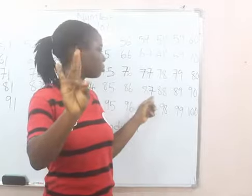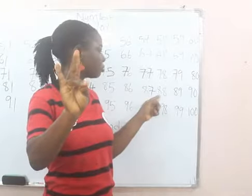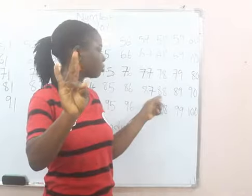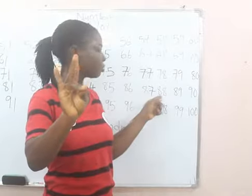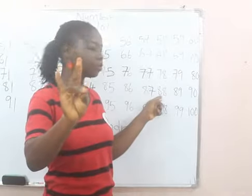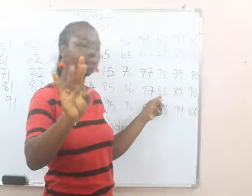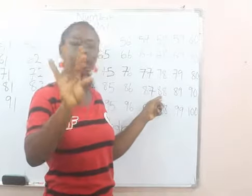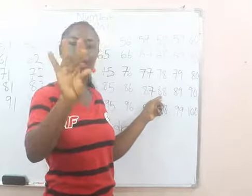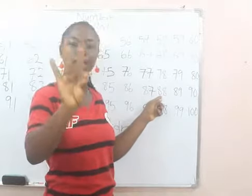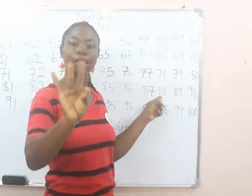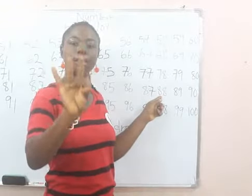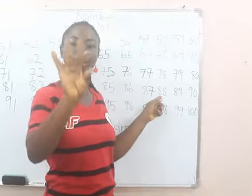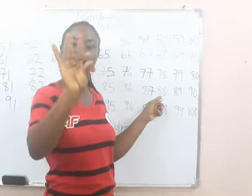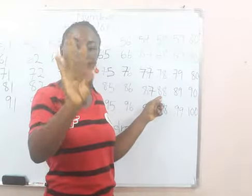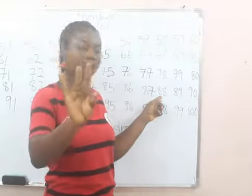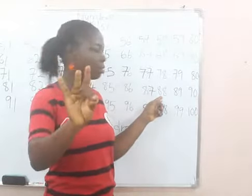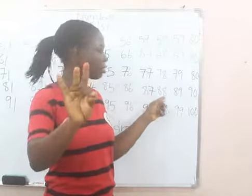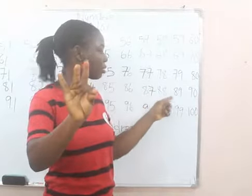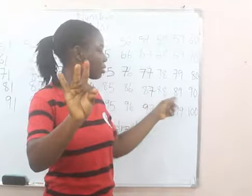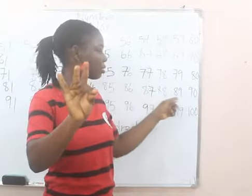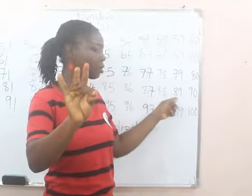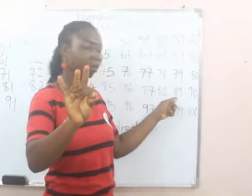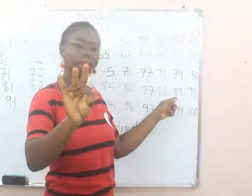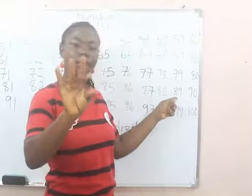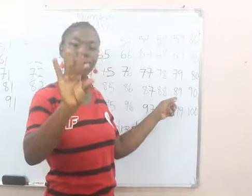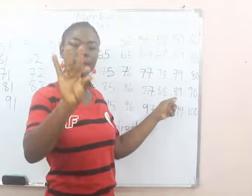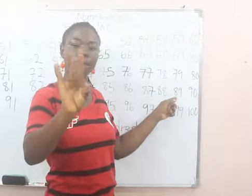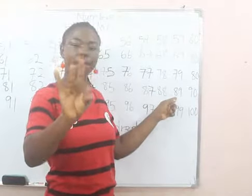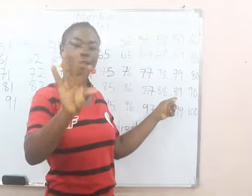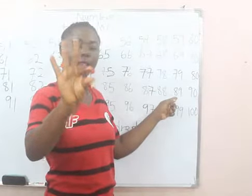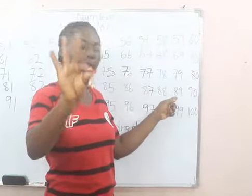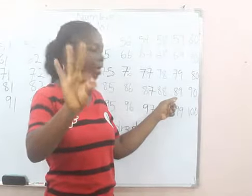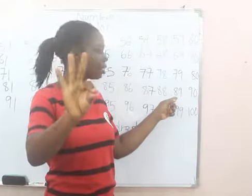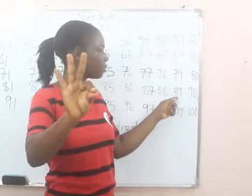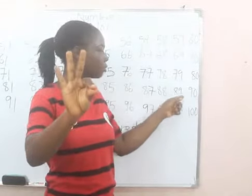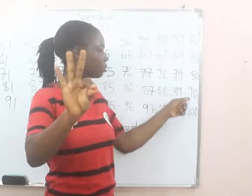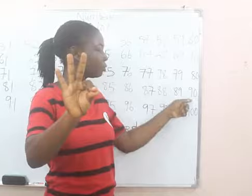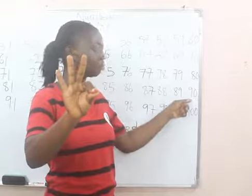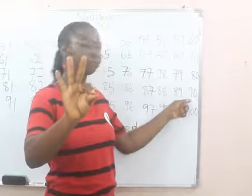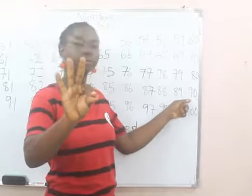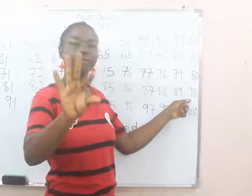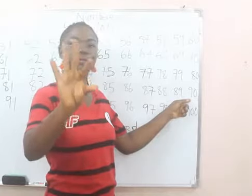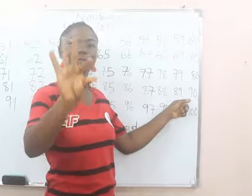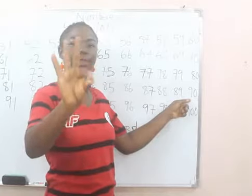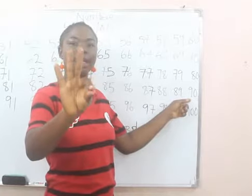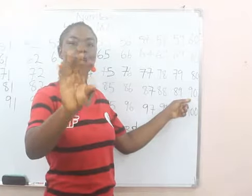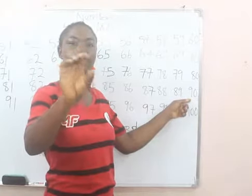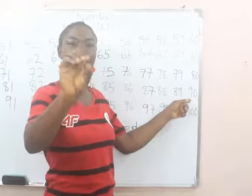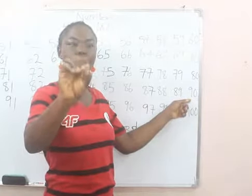88, 89, 90.